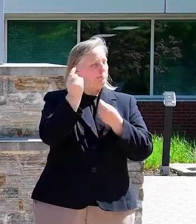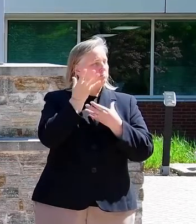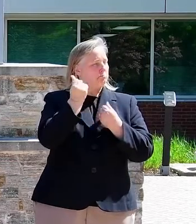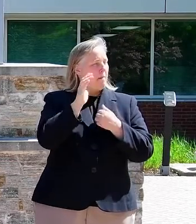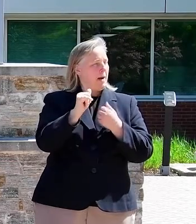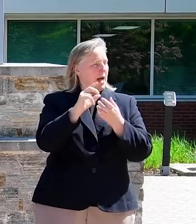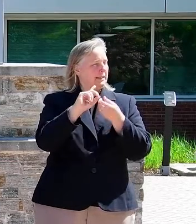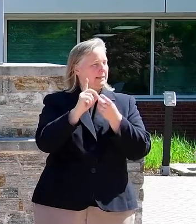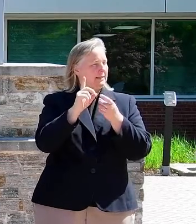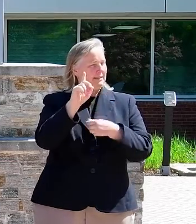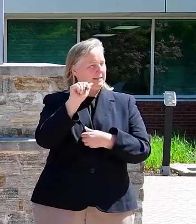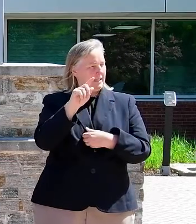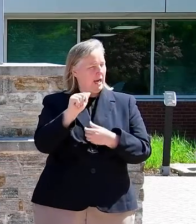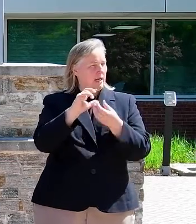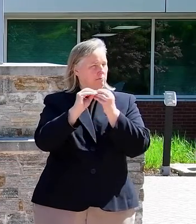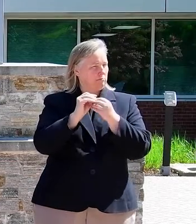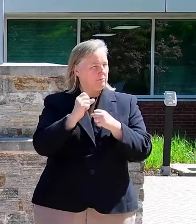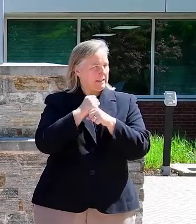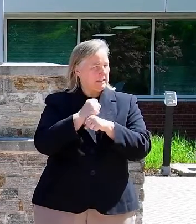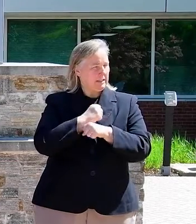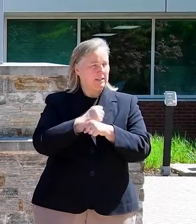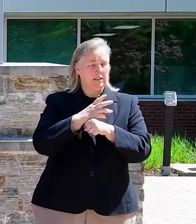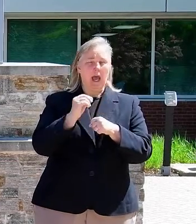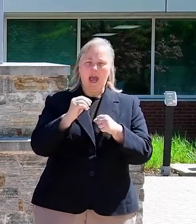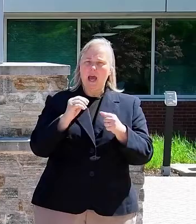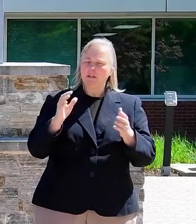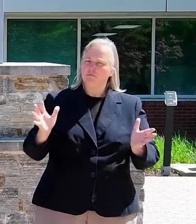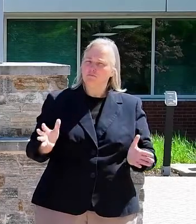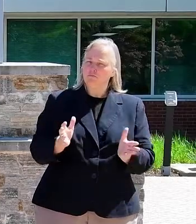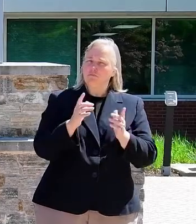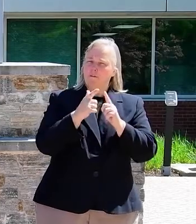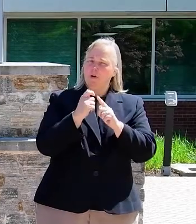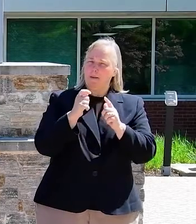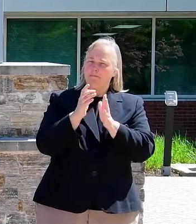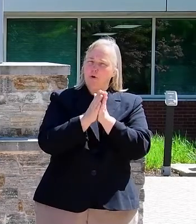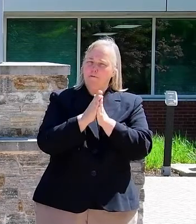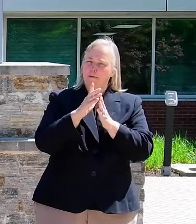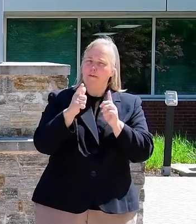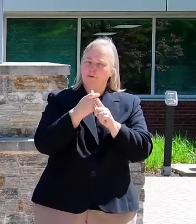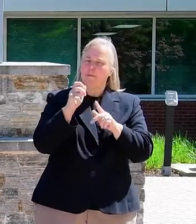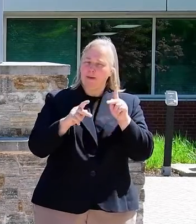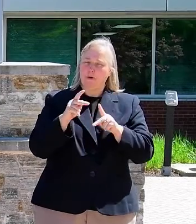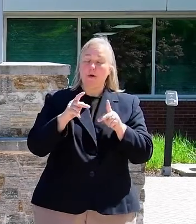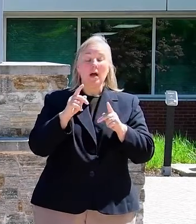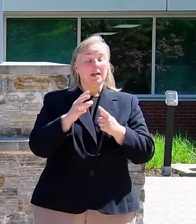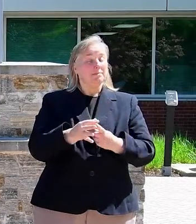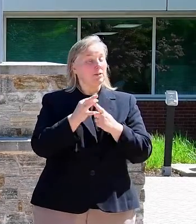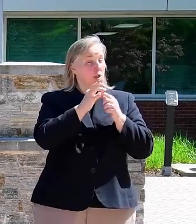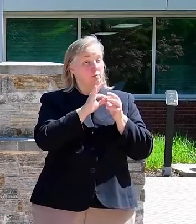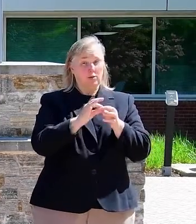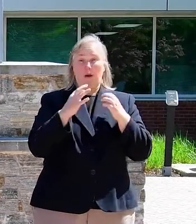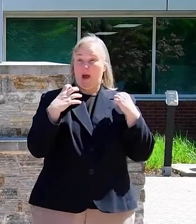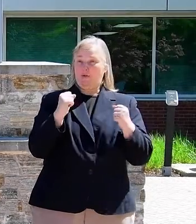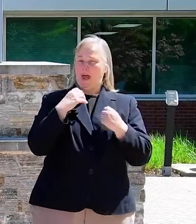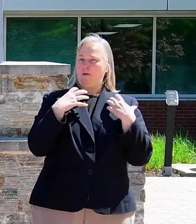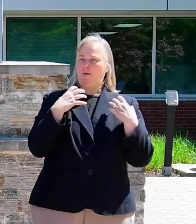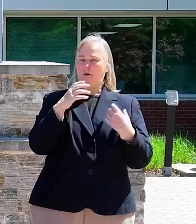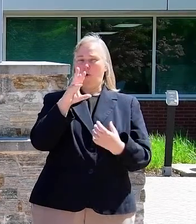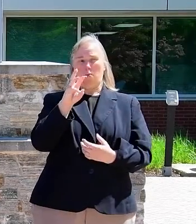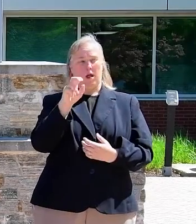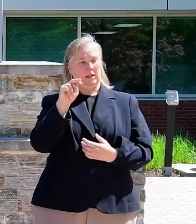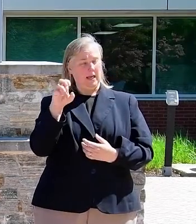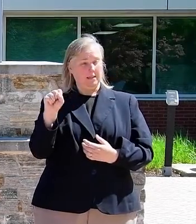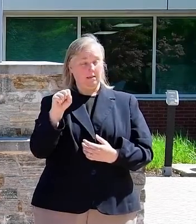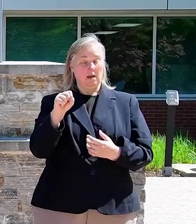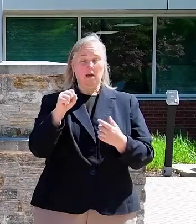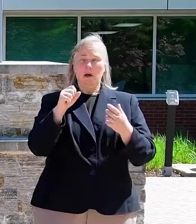and people-driven, particularly when it comes to health and wellness. And frankly, as we examine data related to